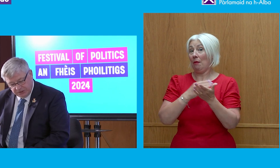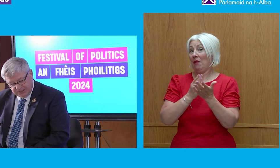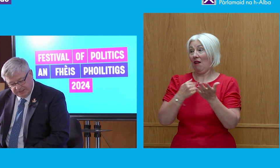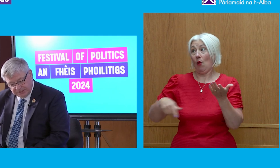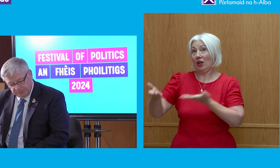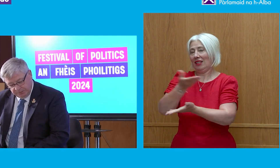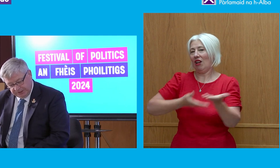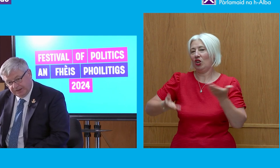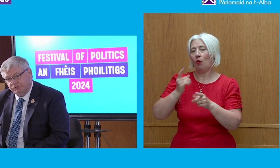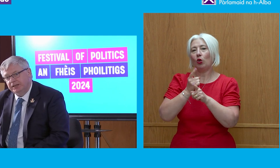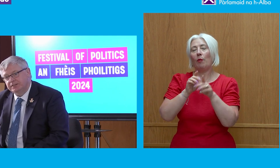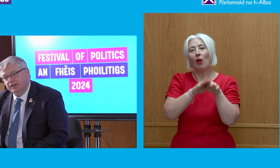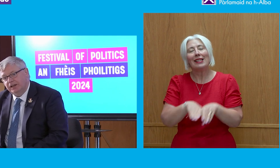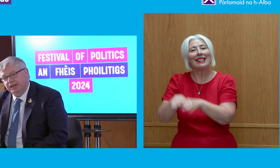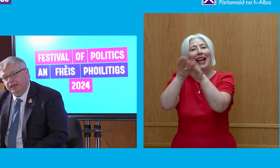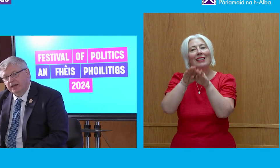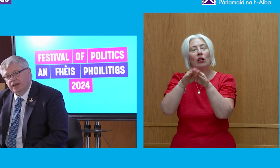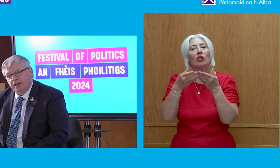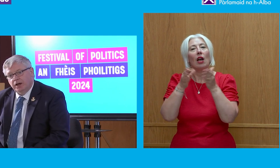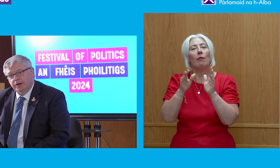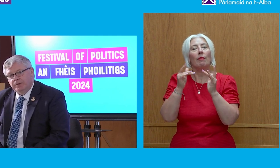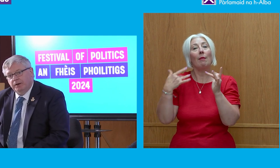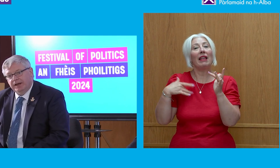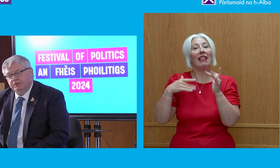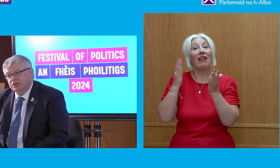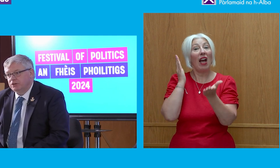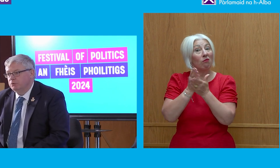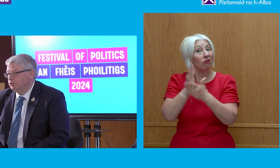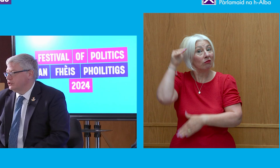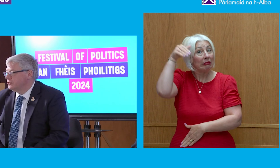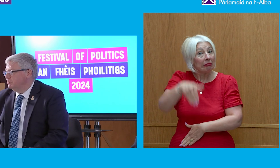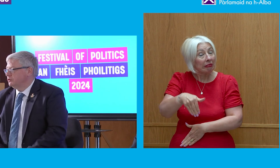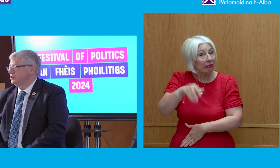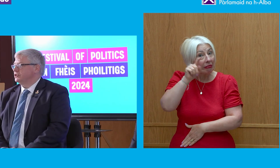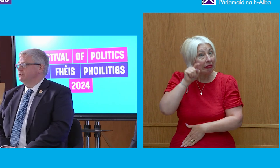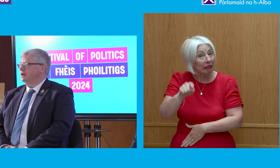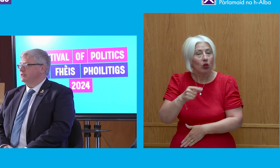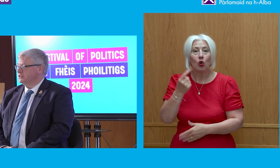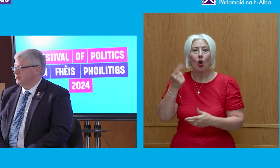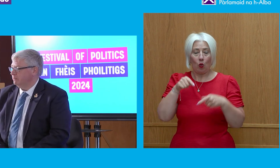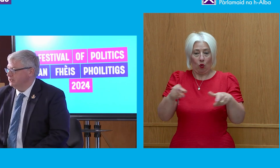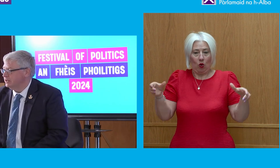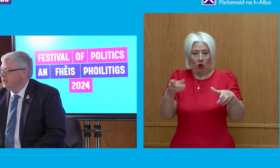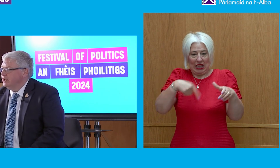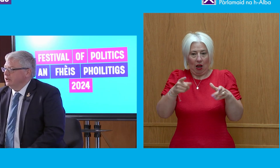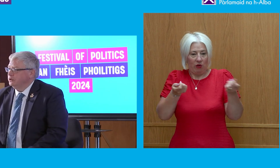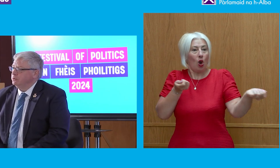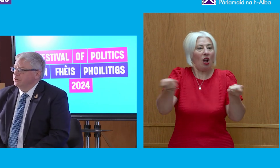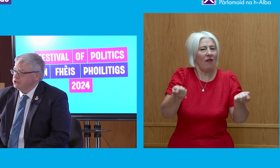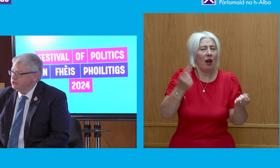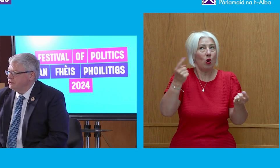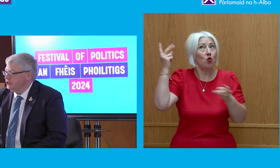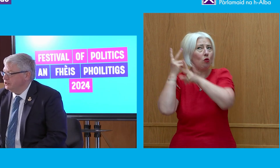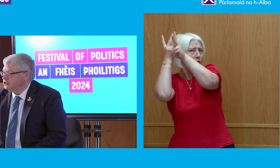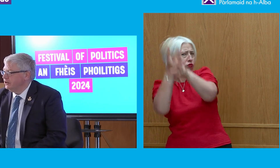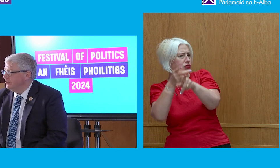about our standards in public life really declining, about who watches the watchers, who governs the governed, who